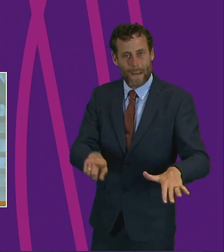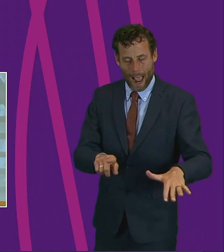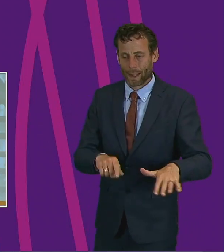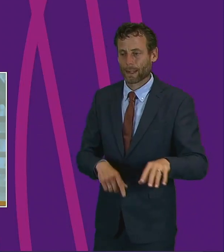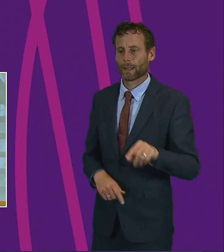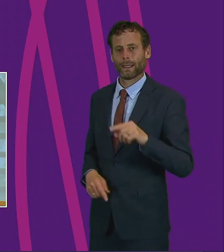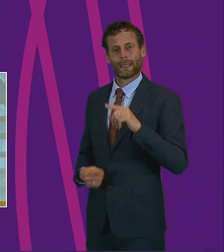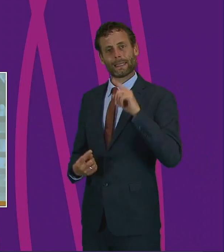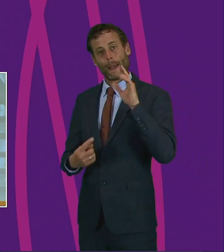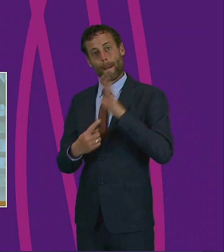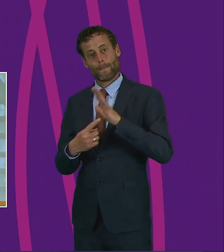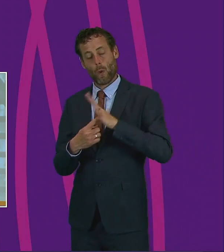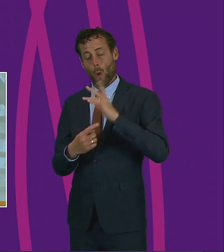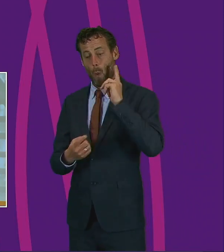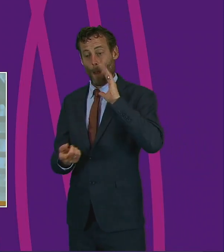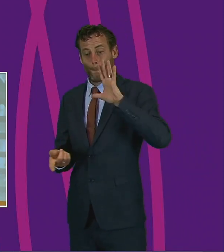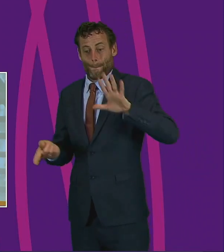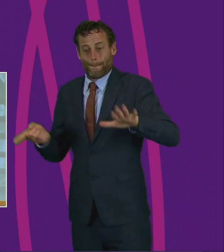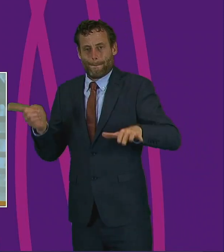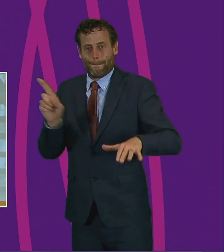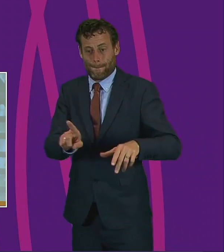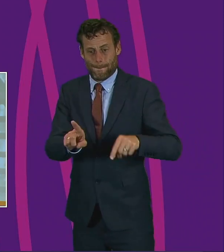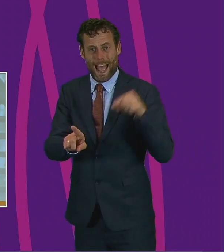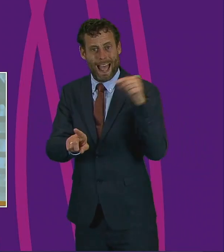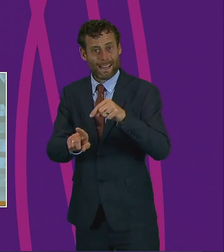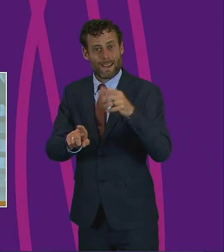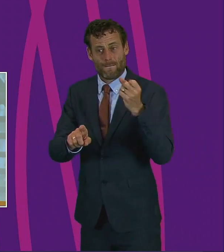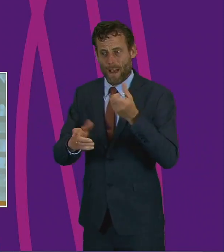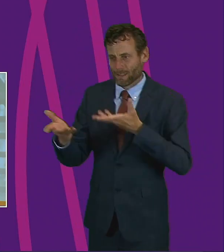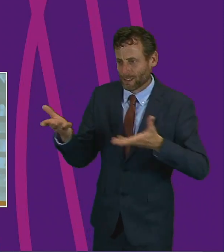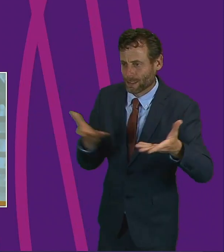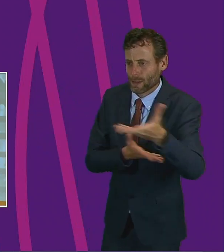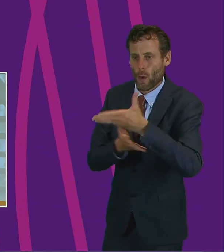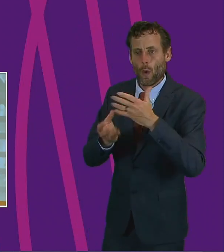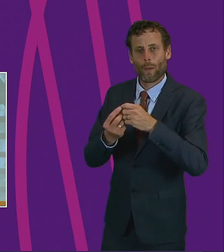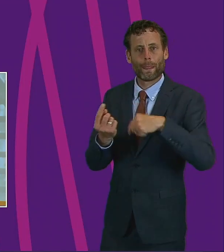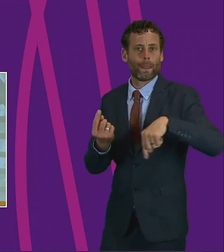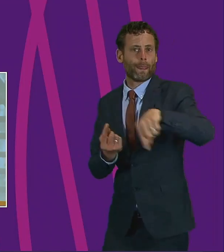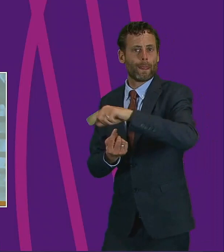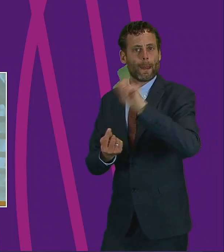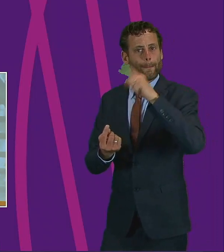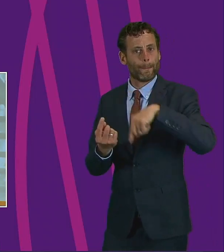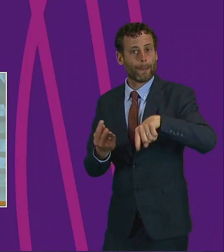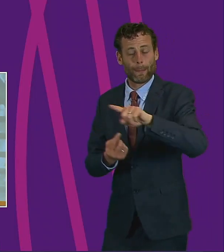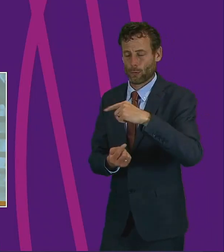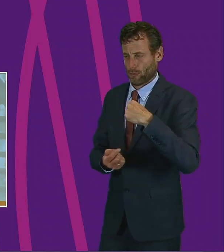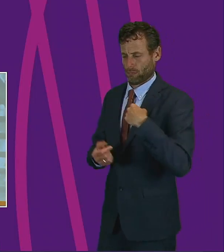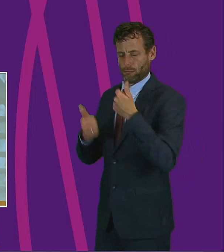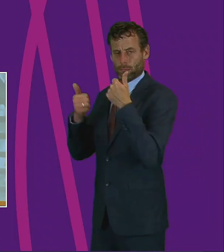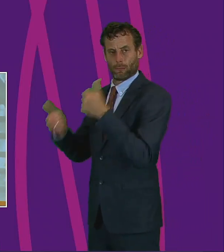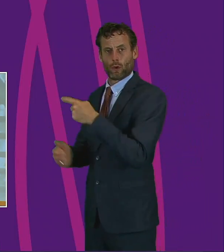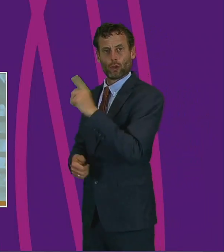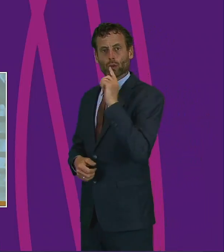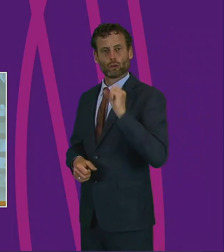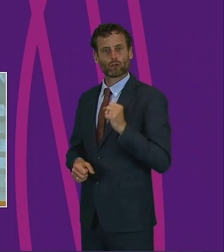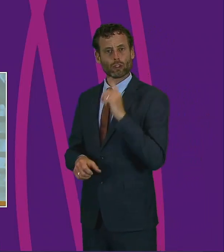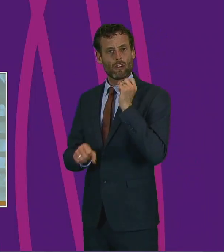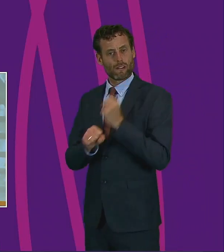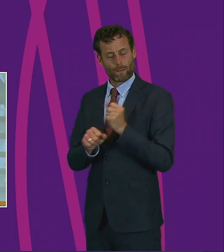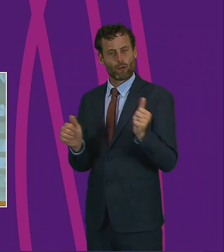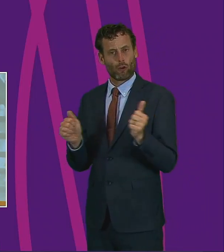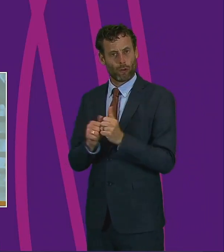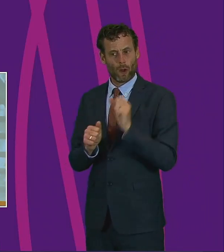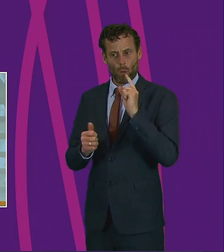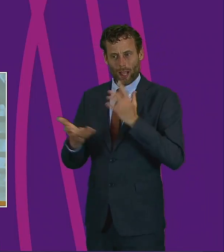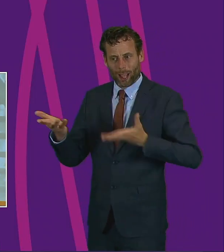participatory in their transition, and I welcome the Scottish Government's commitment to enable just that. I'm saying that at the